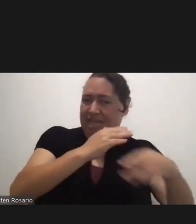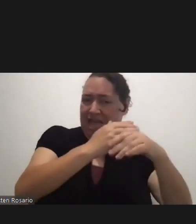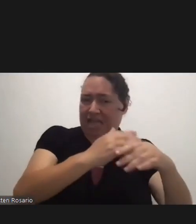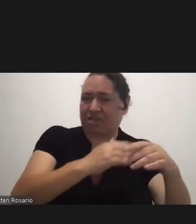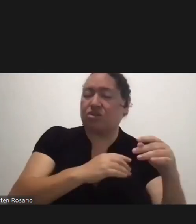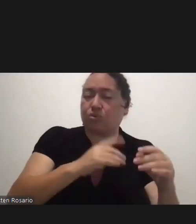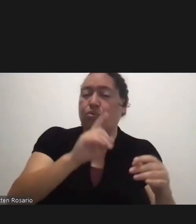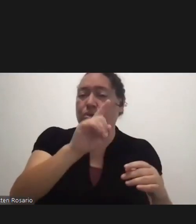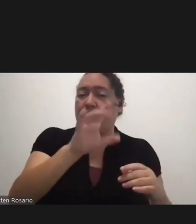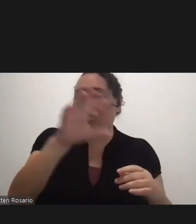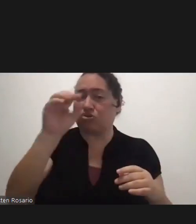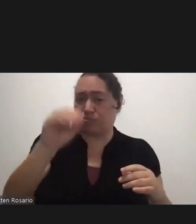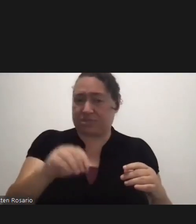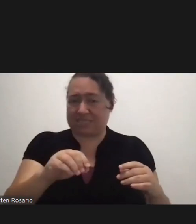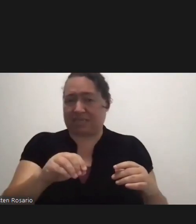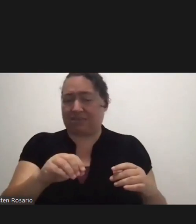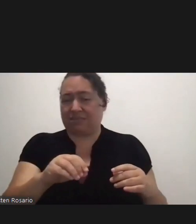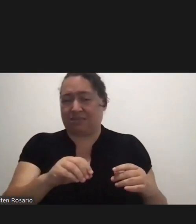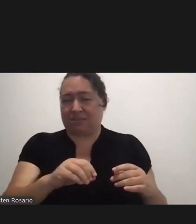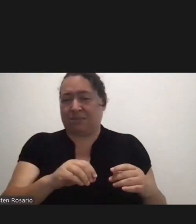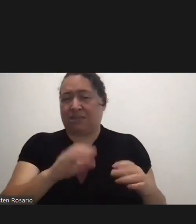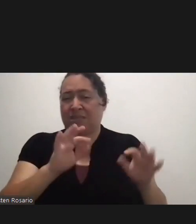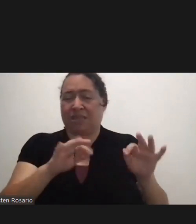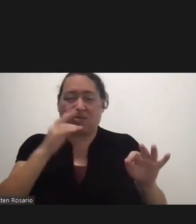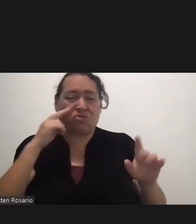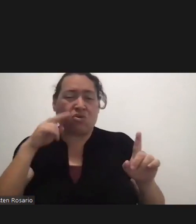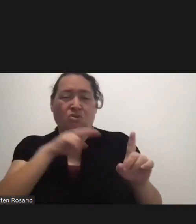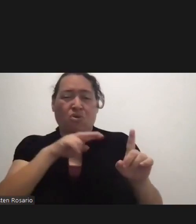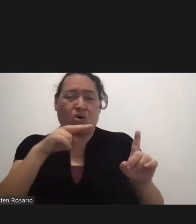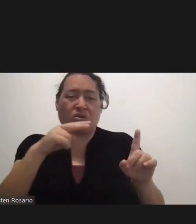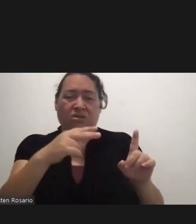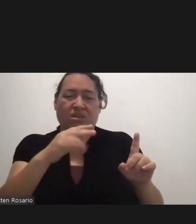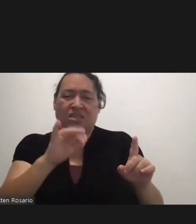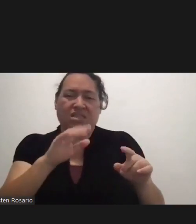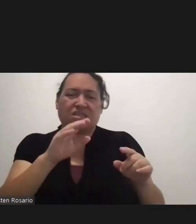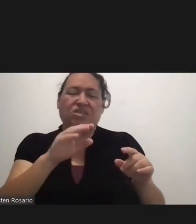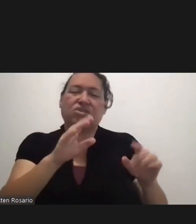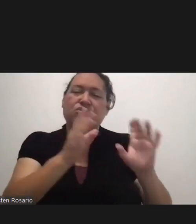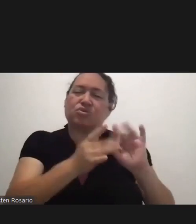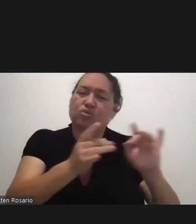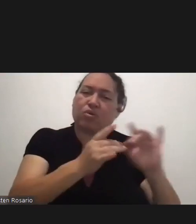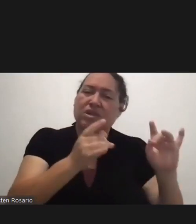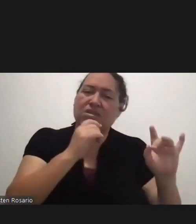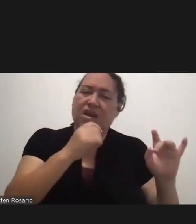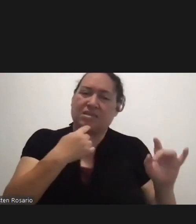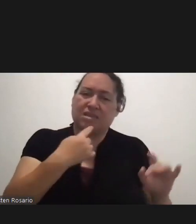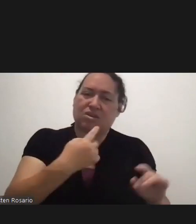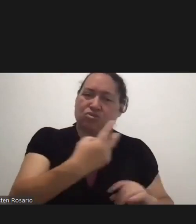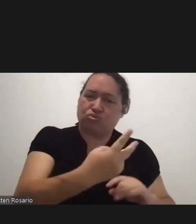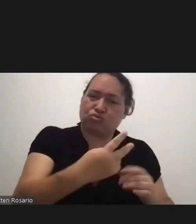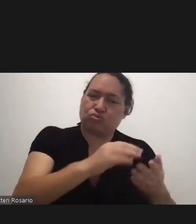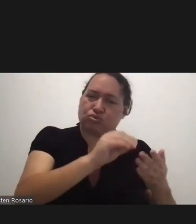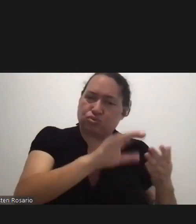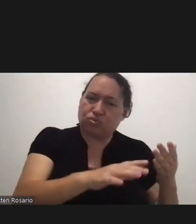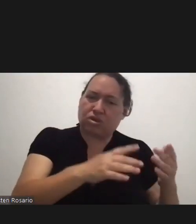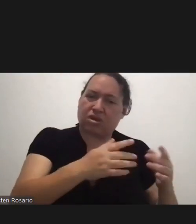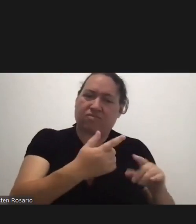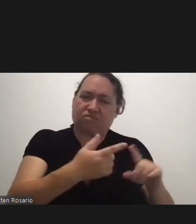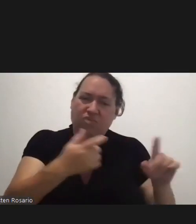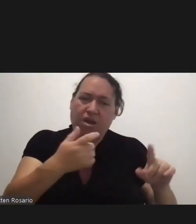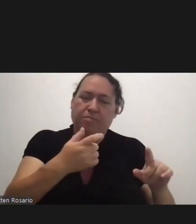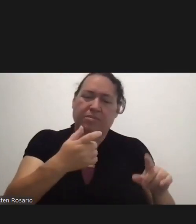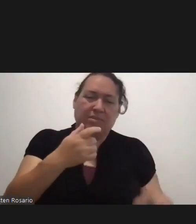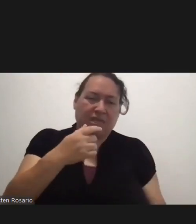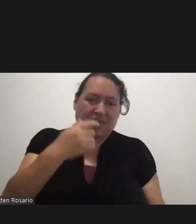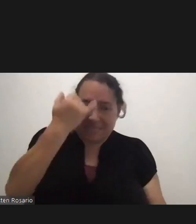In Fact When You Look At These Cases The Story Doesn't Just End With Two Doctors Who Travel From India Coming Back